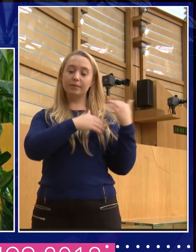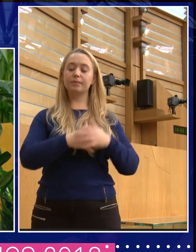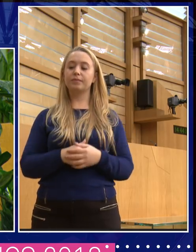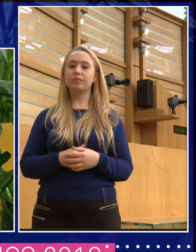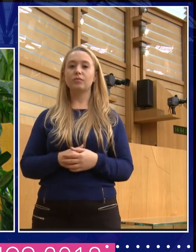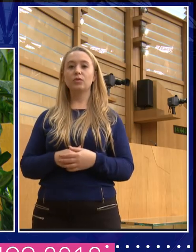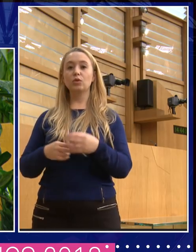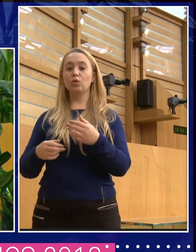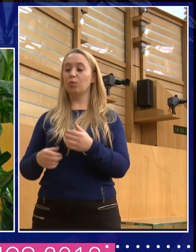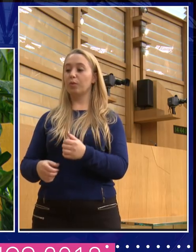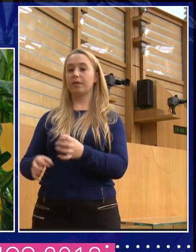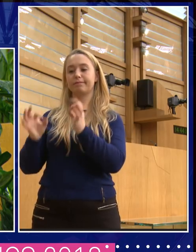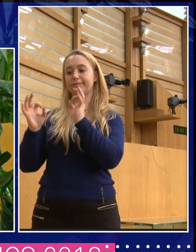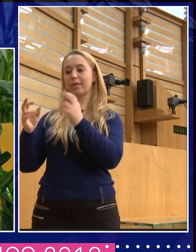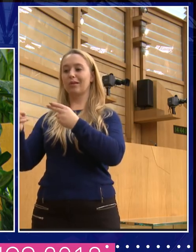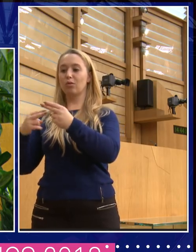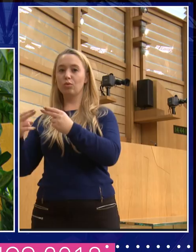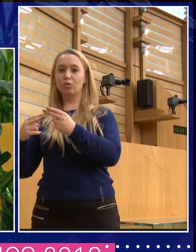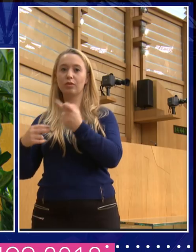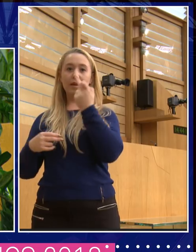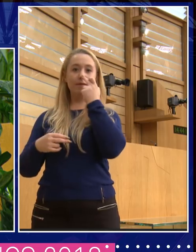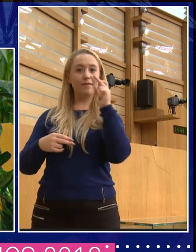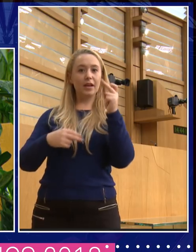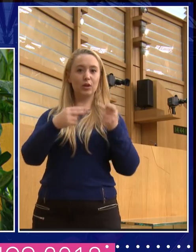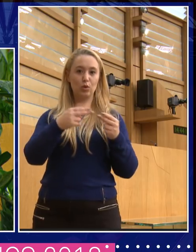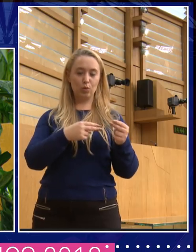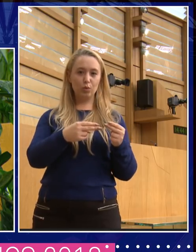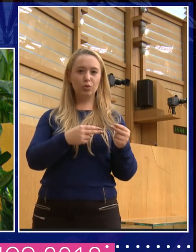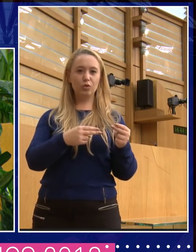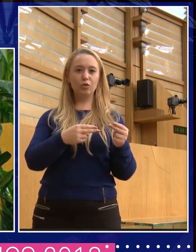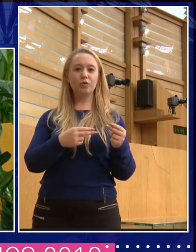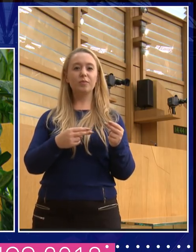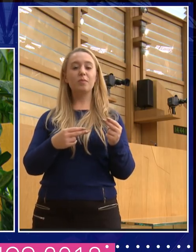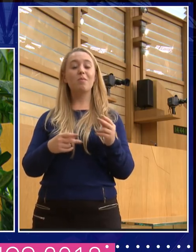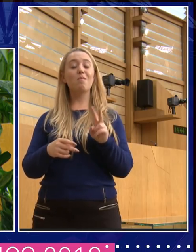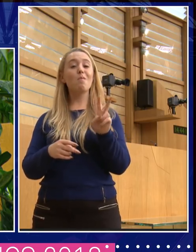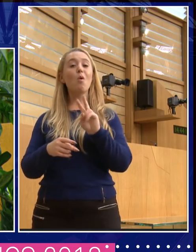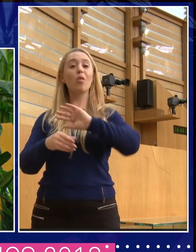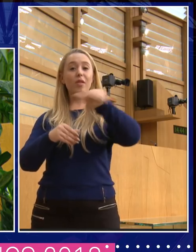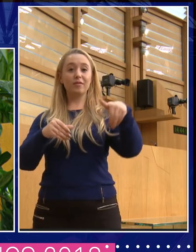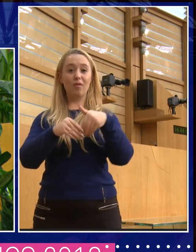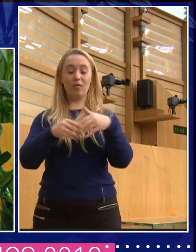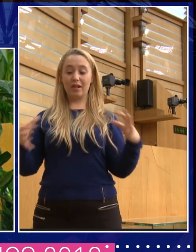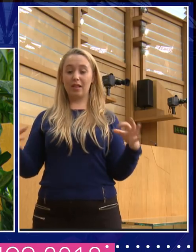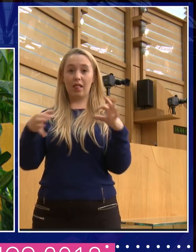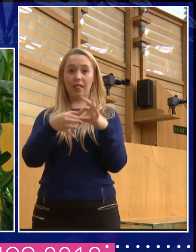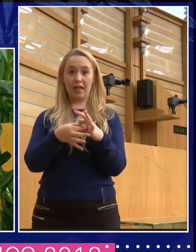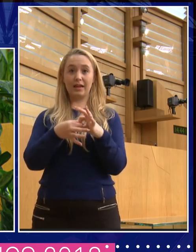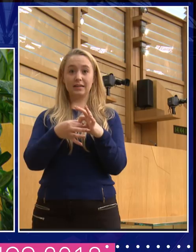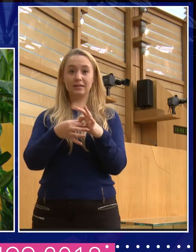fake news are always two sides of the same coin and saying, and then saying, so what difference does that make, uh, when you think